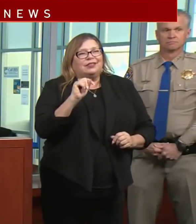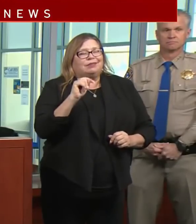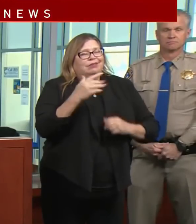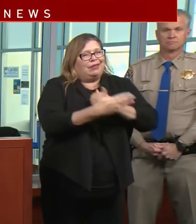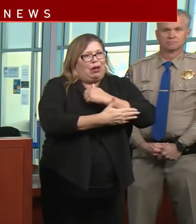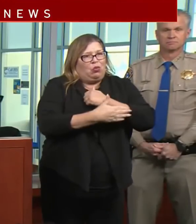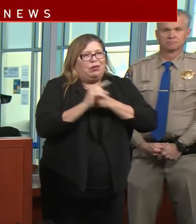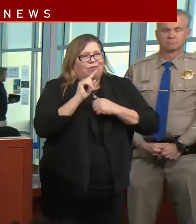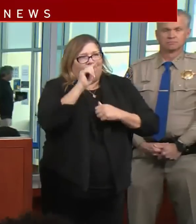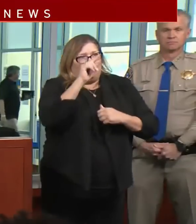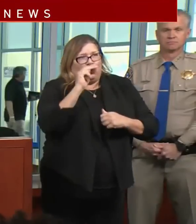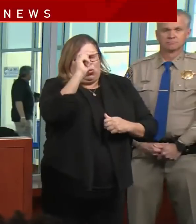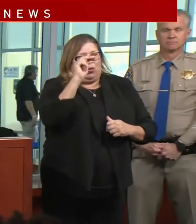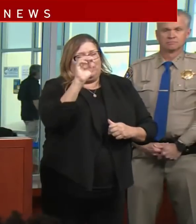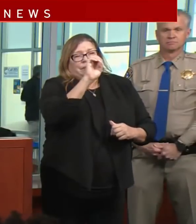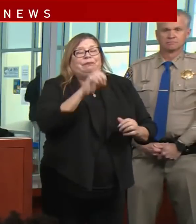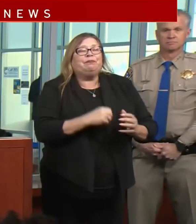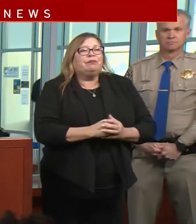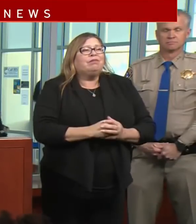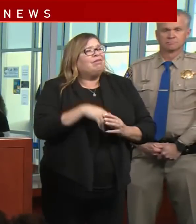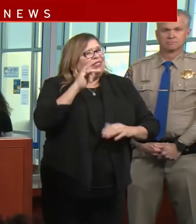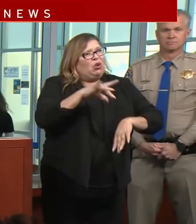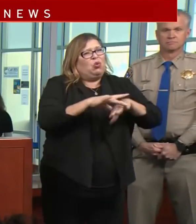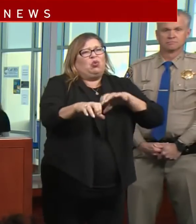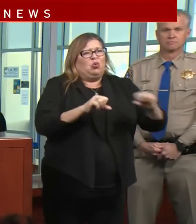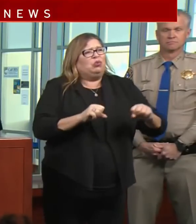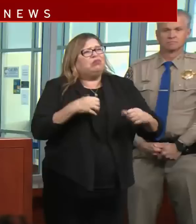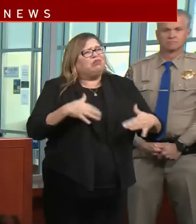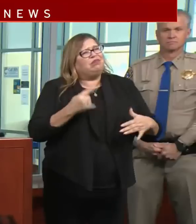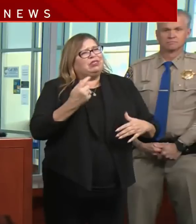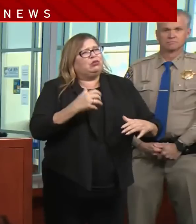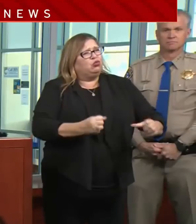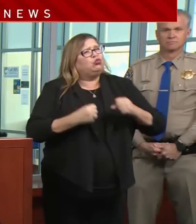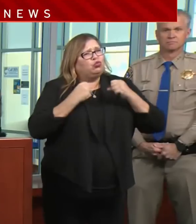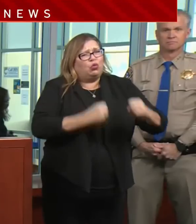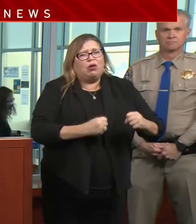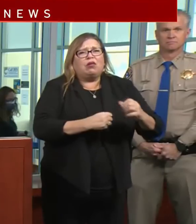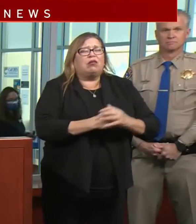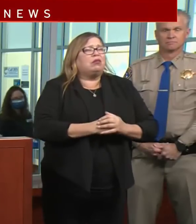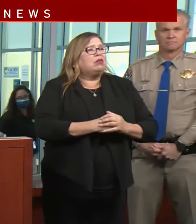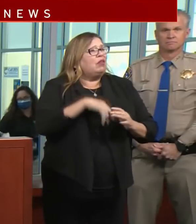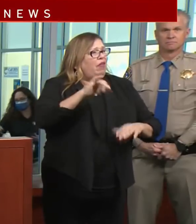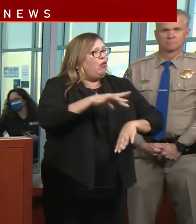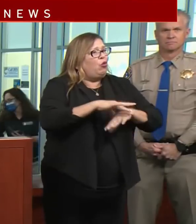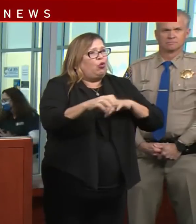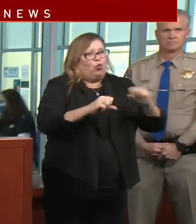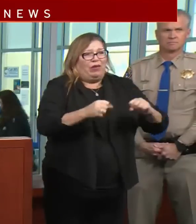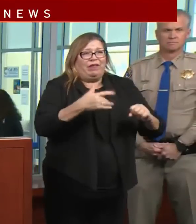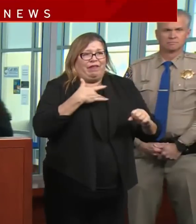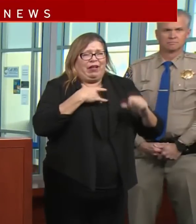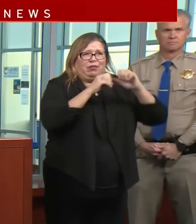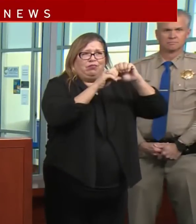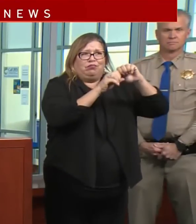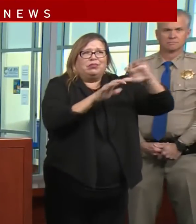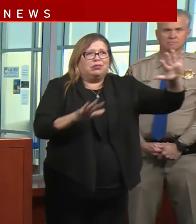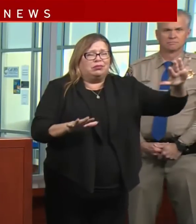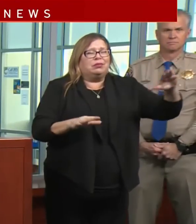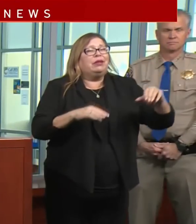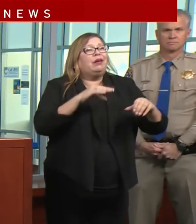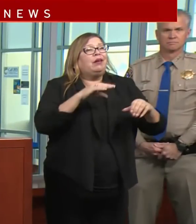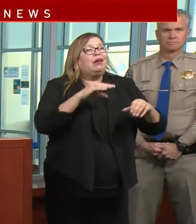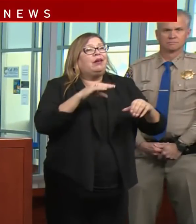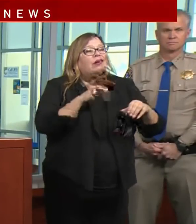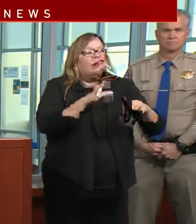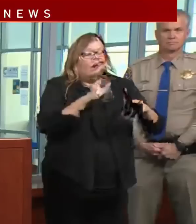Obviously, a relatively strong earthquake, and it was felt widely as far east